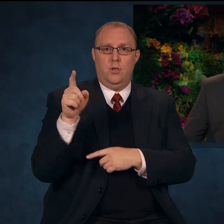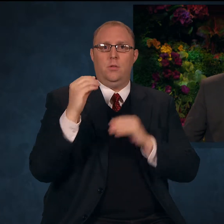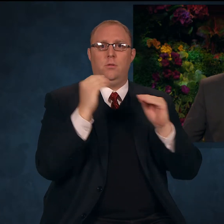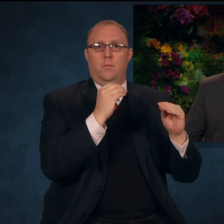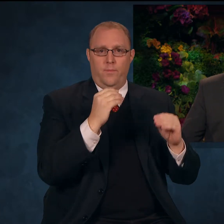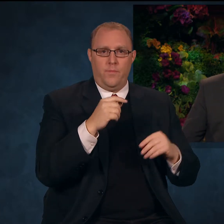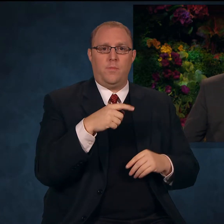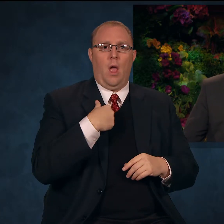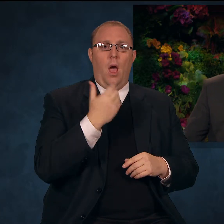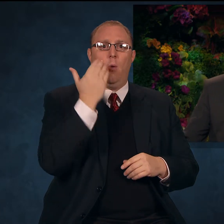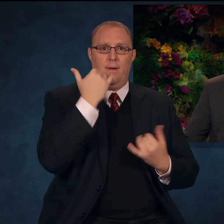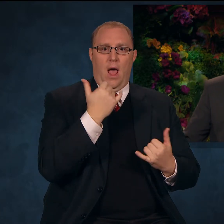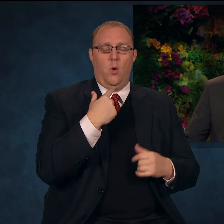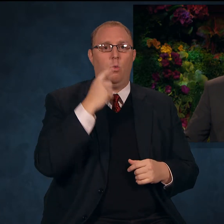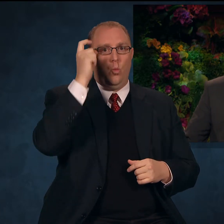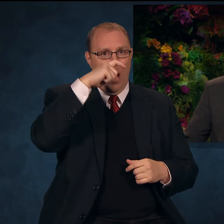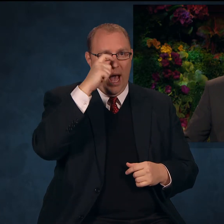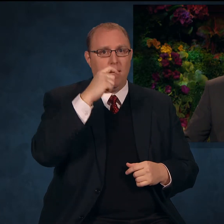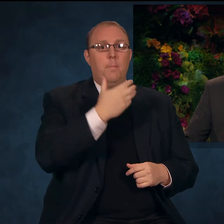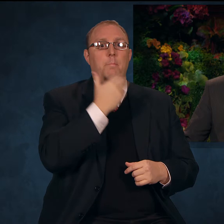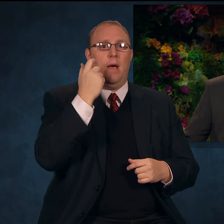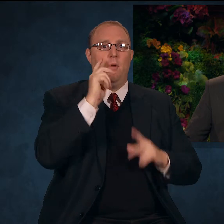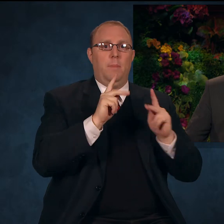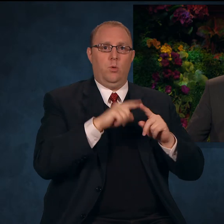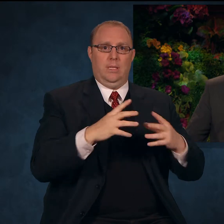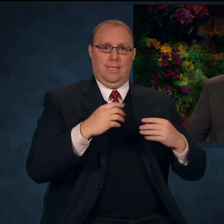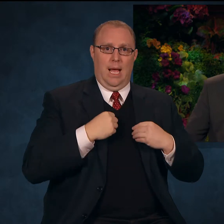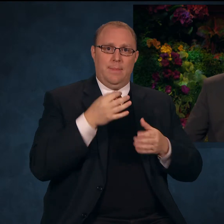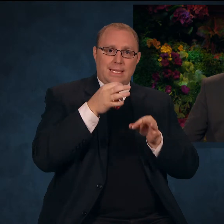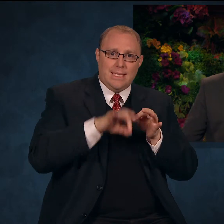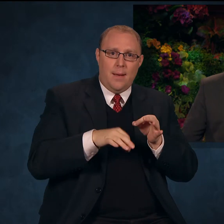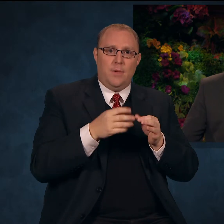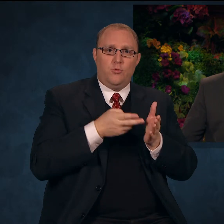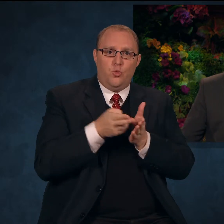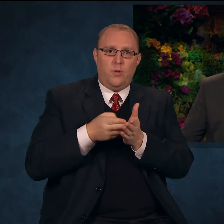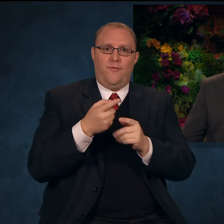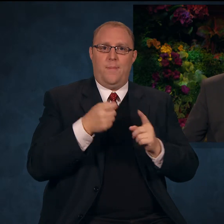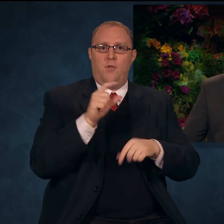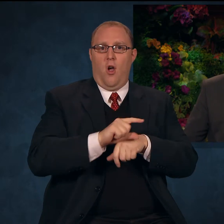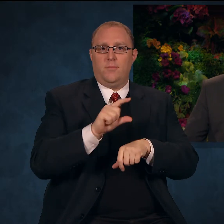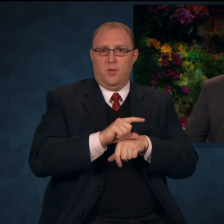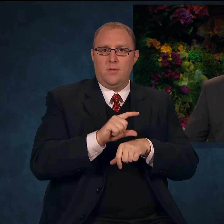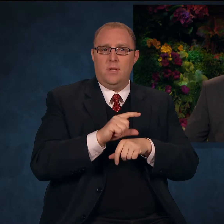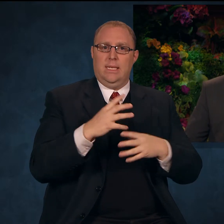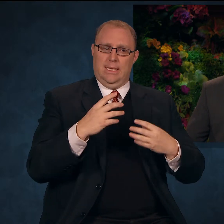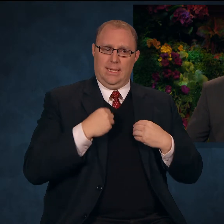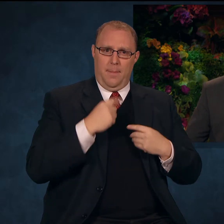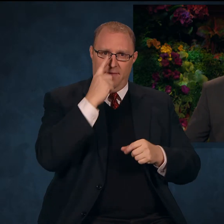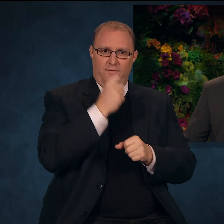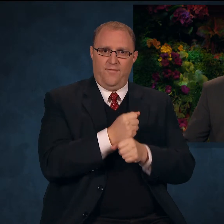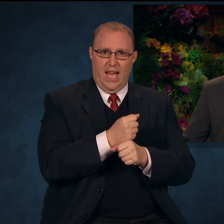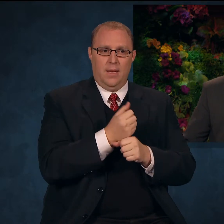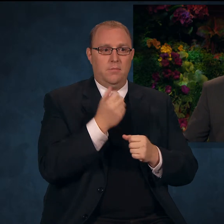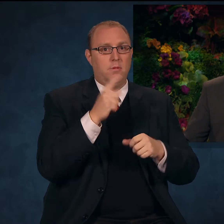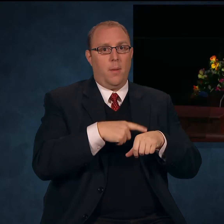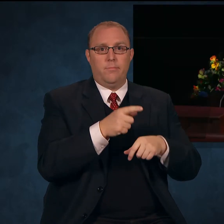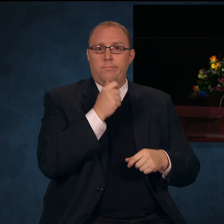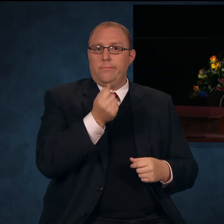is for man to accept the simple truths of the gospel and to accept by faith those things which he cannot understand.